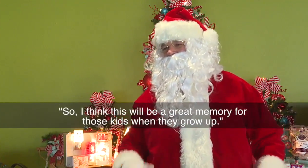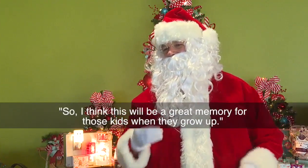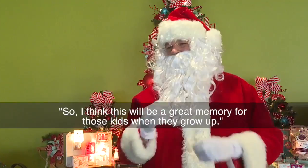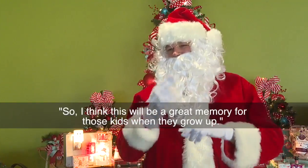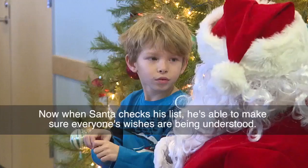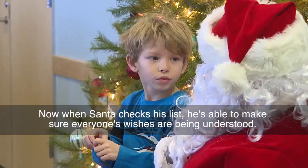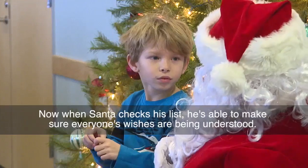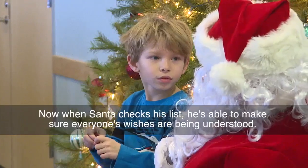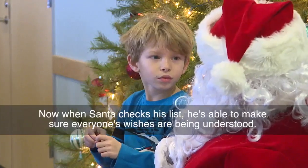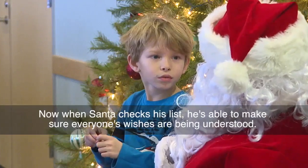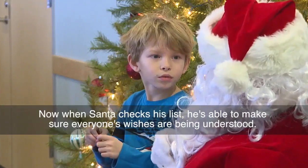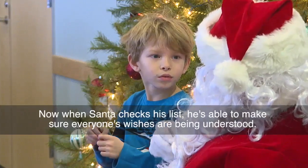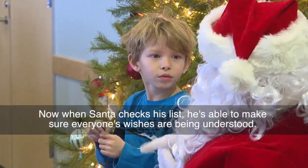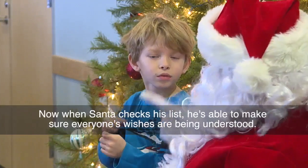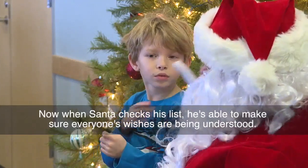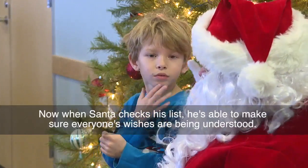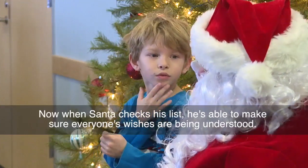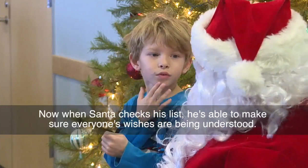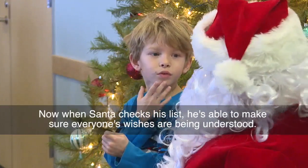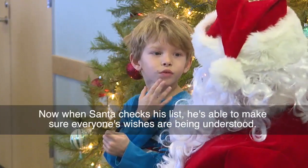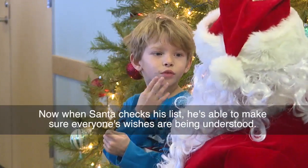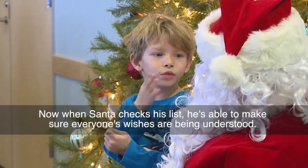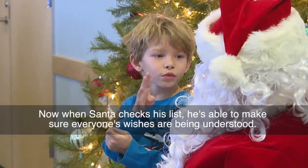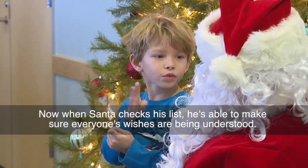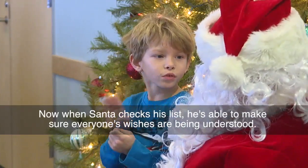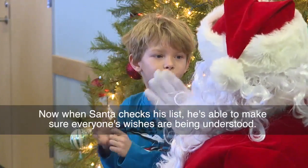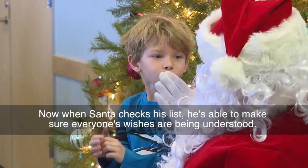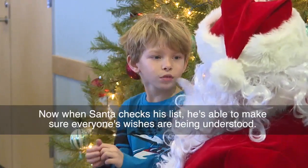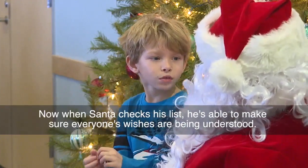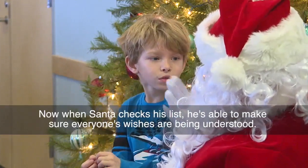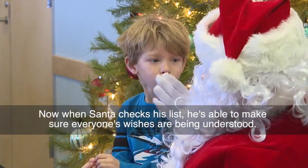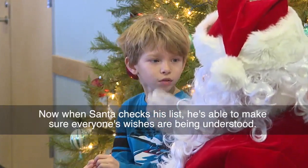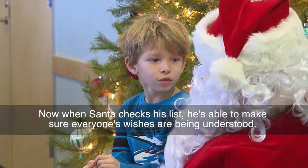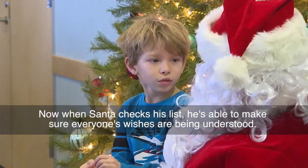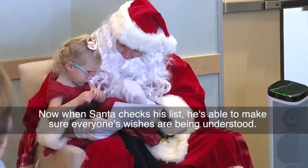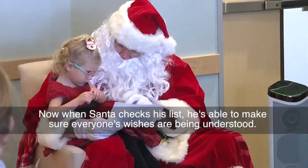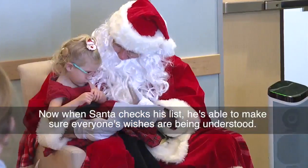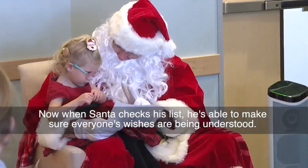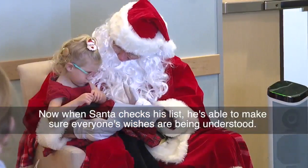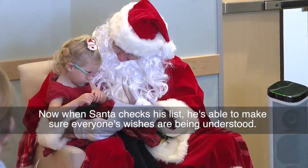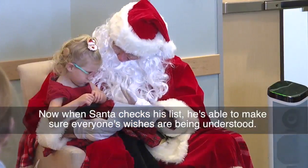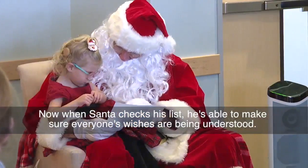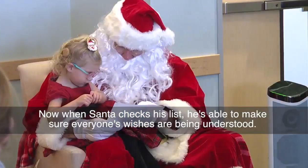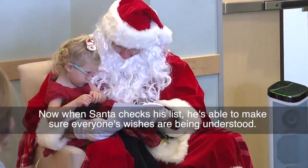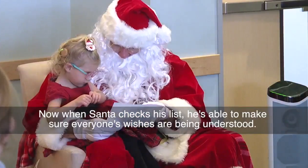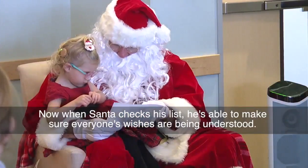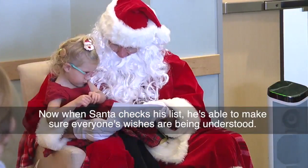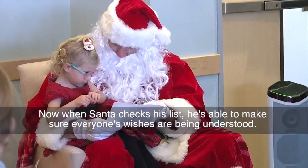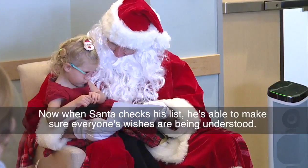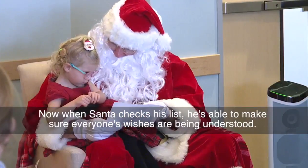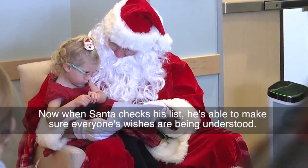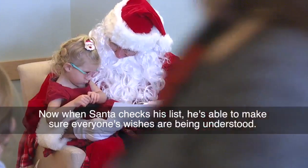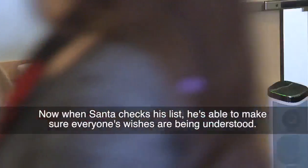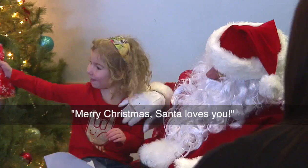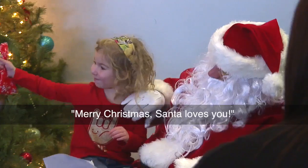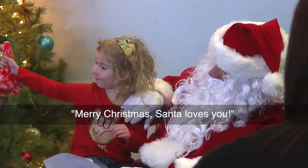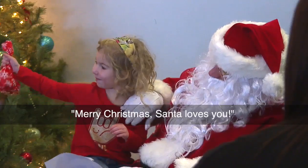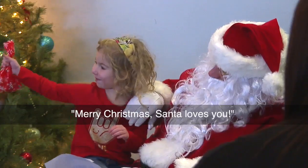grow up. Now when Santa checks his list, he's able to make sure everyone's wishes are being understood. Merry Christmas,